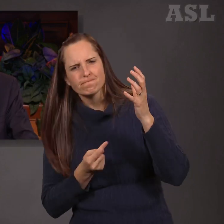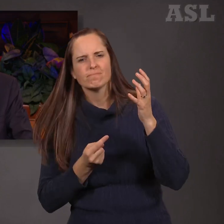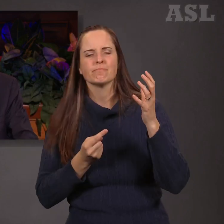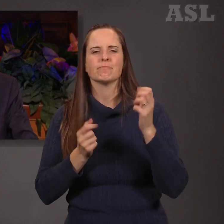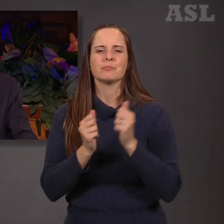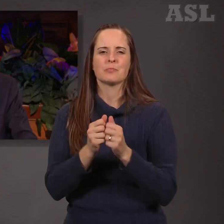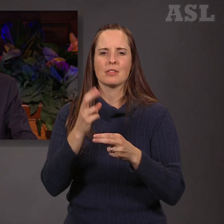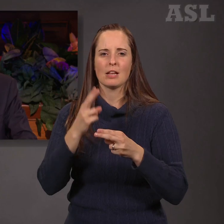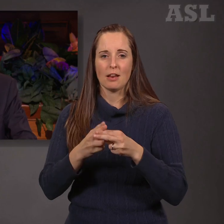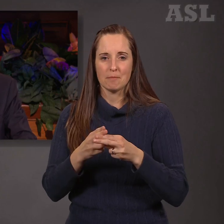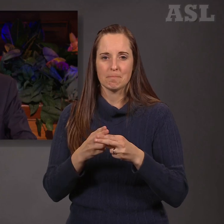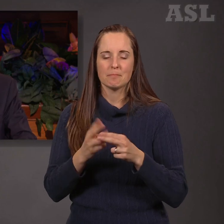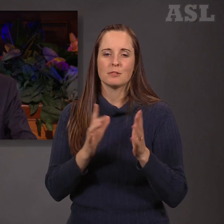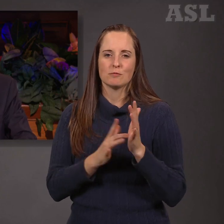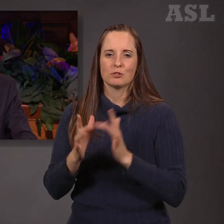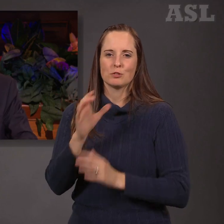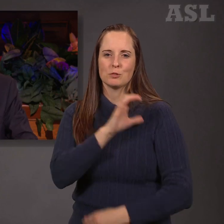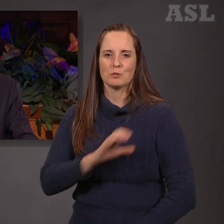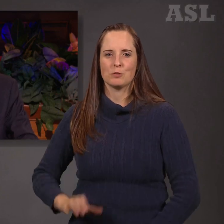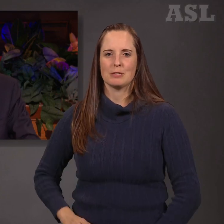name of Jesus Christ, amen.